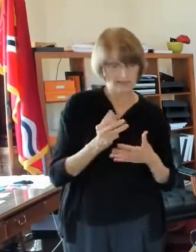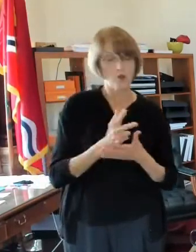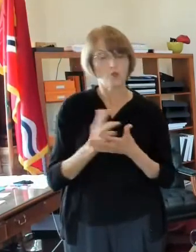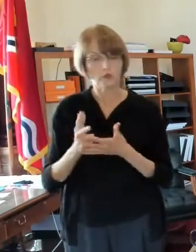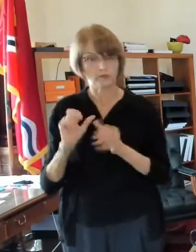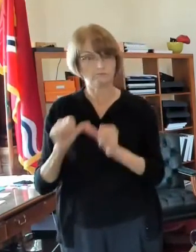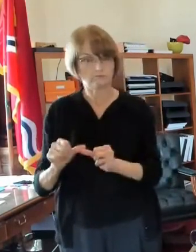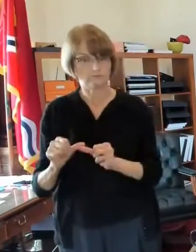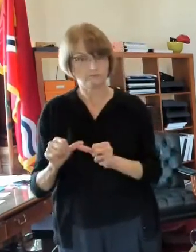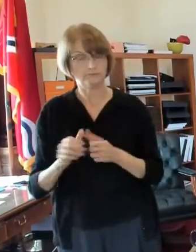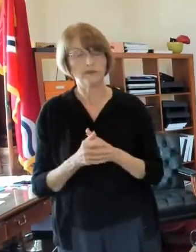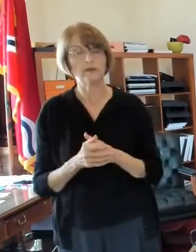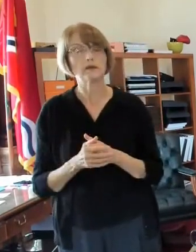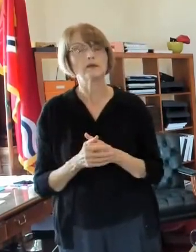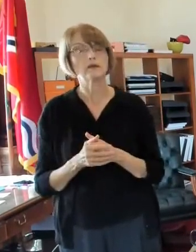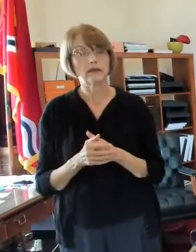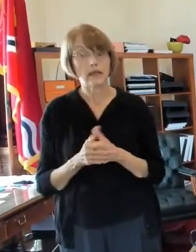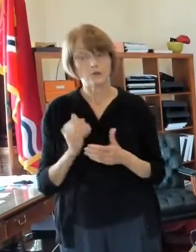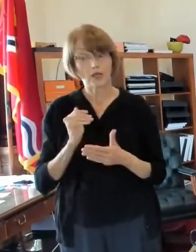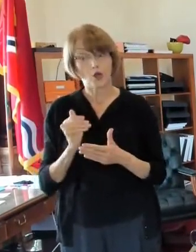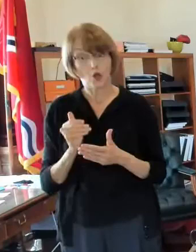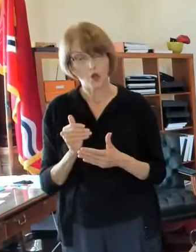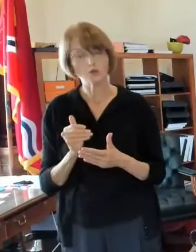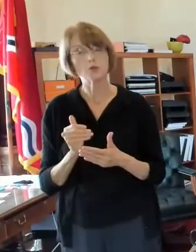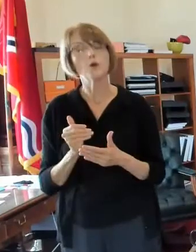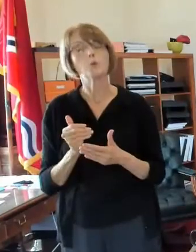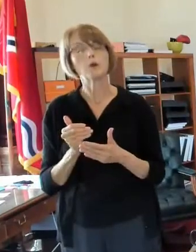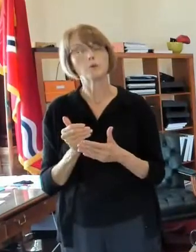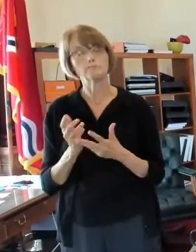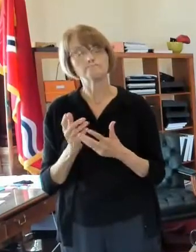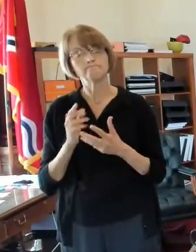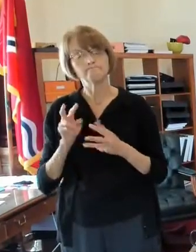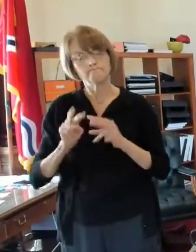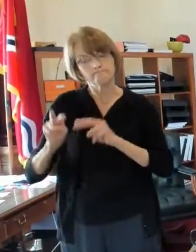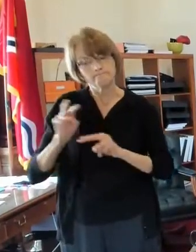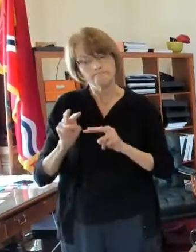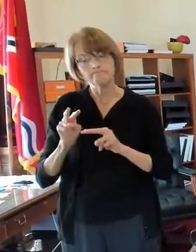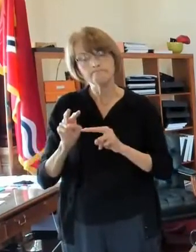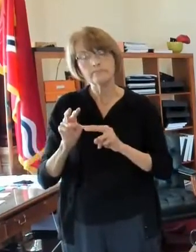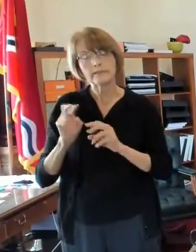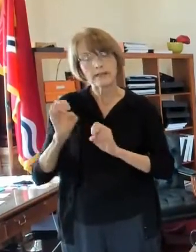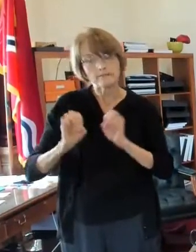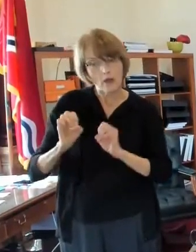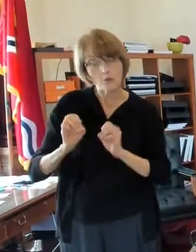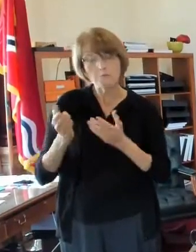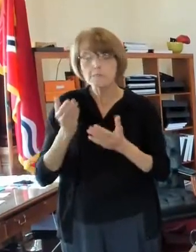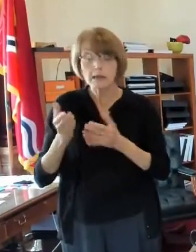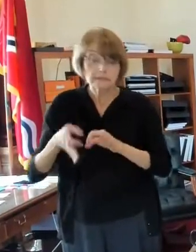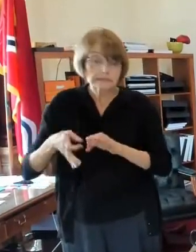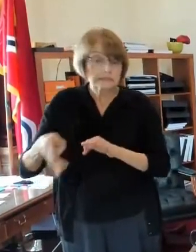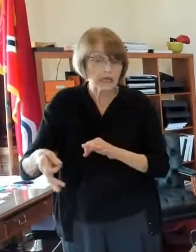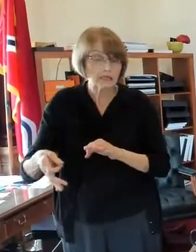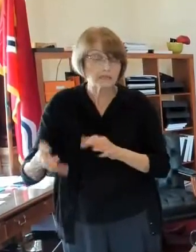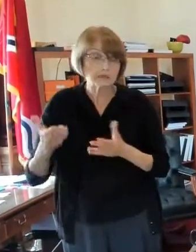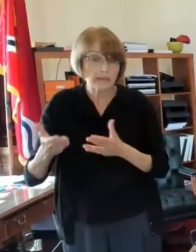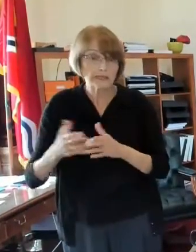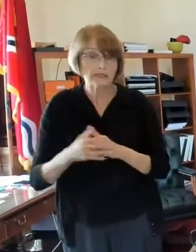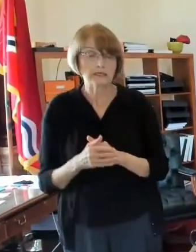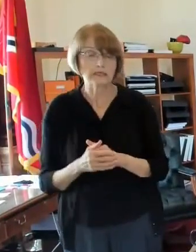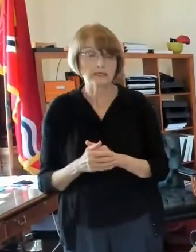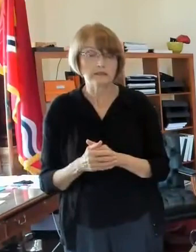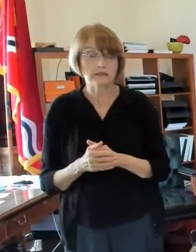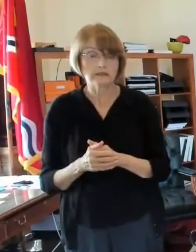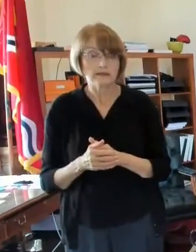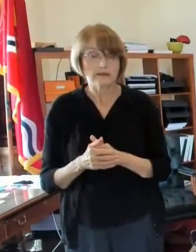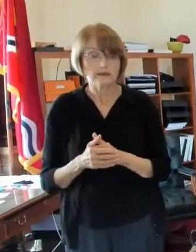and we'll reevaluate as it gets closer it's not impossible that we'll extend it um we've got to see